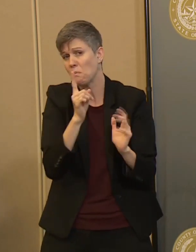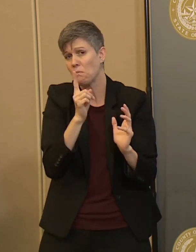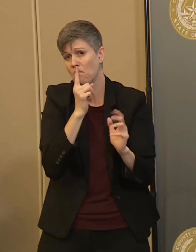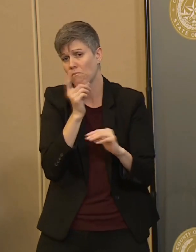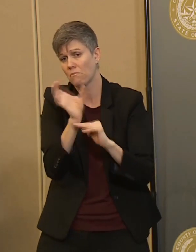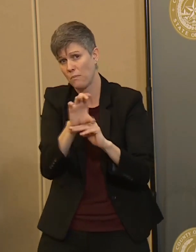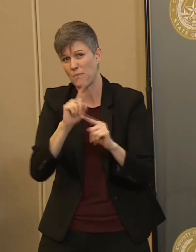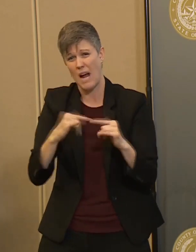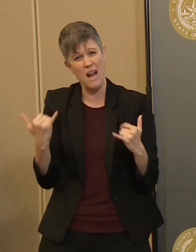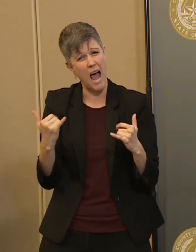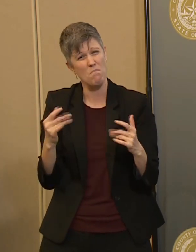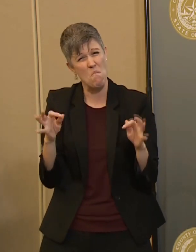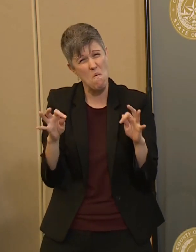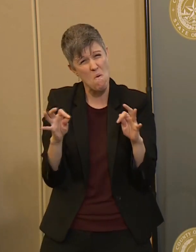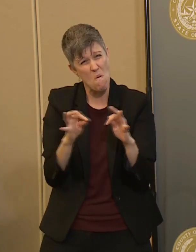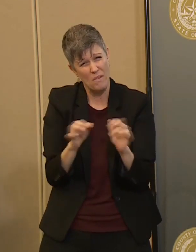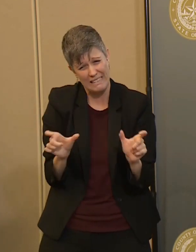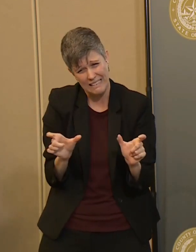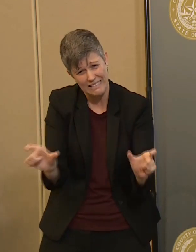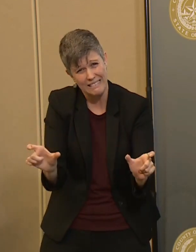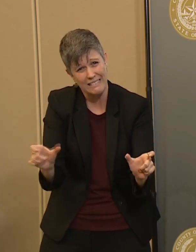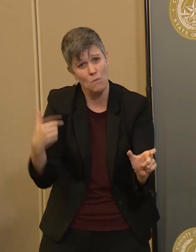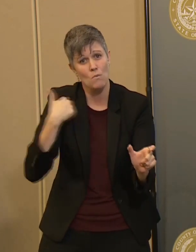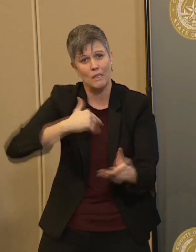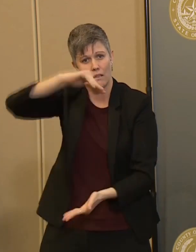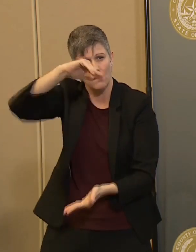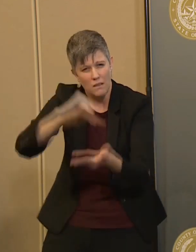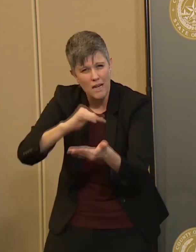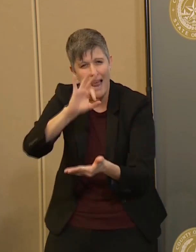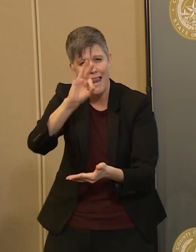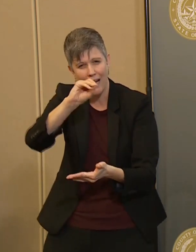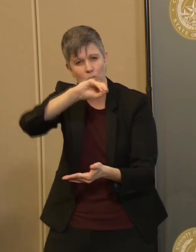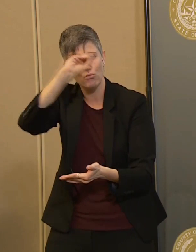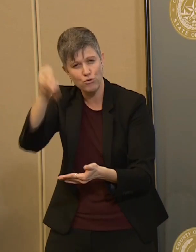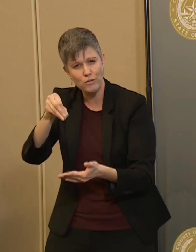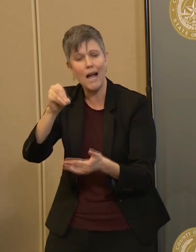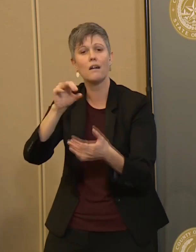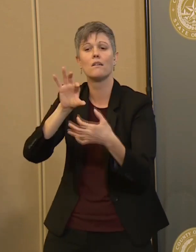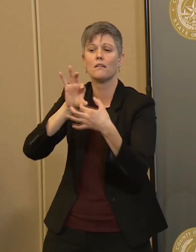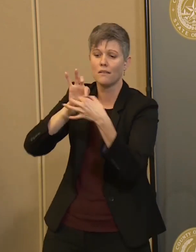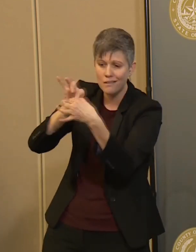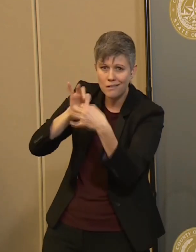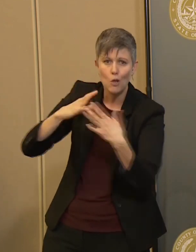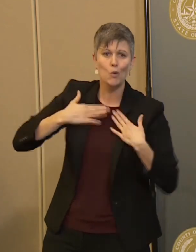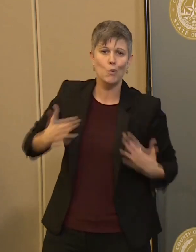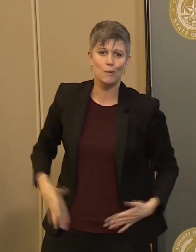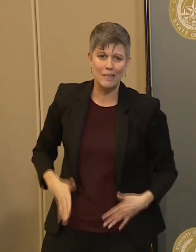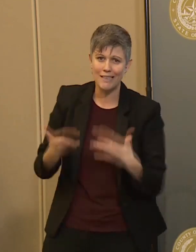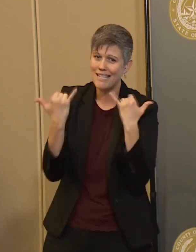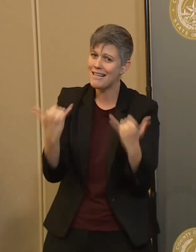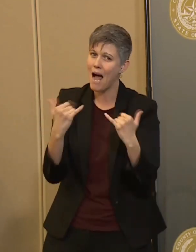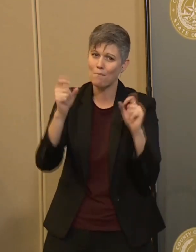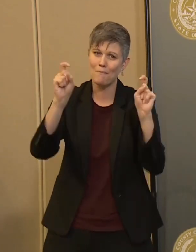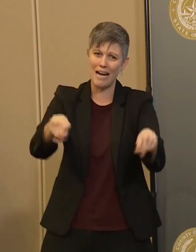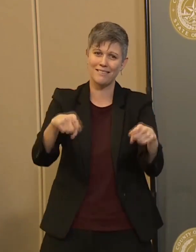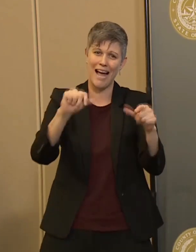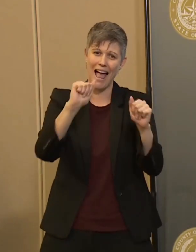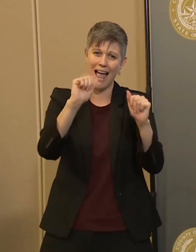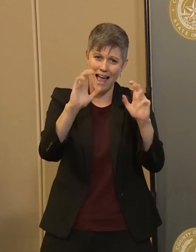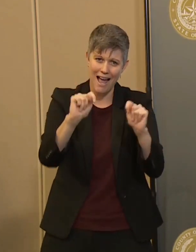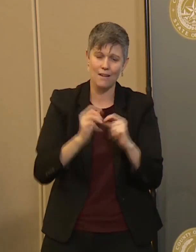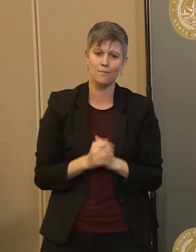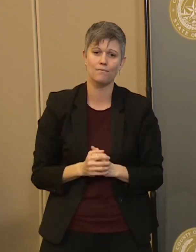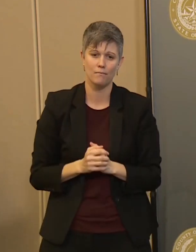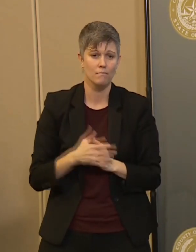essential that we get to a 90% reduction in human interaction. So if it is not